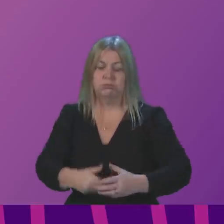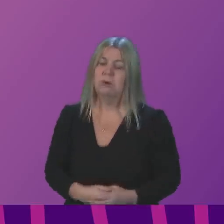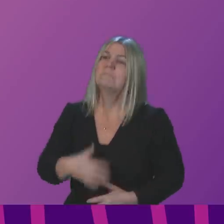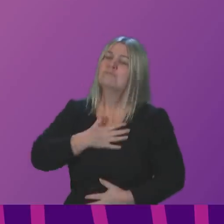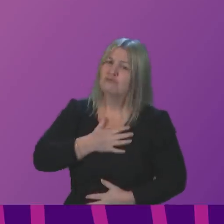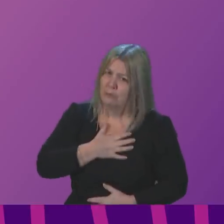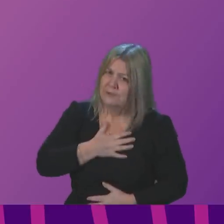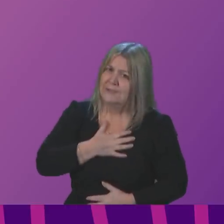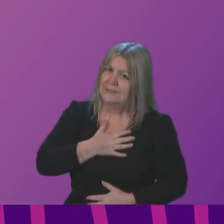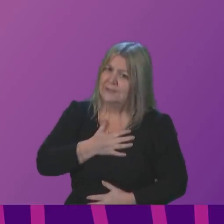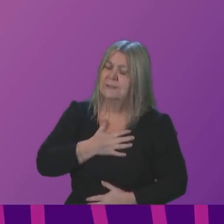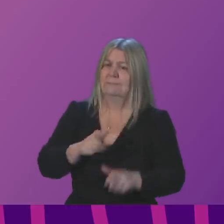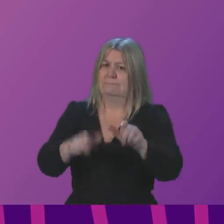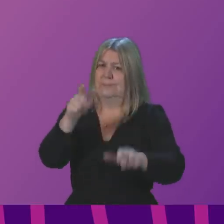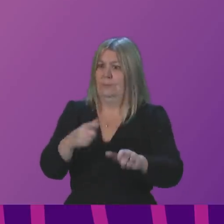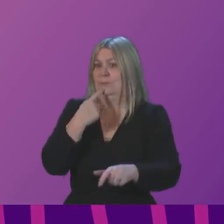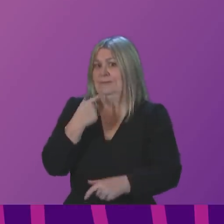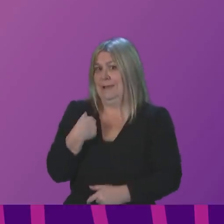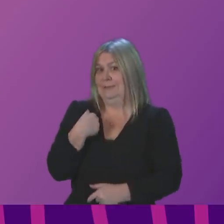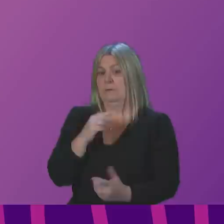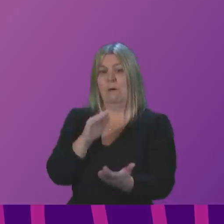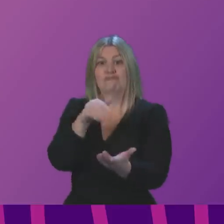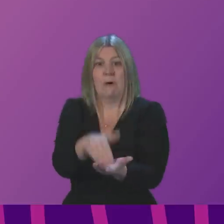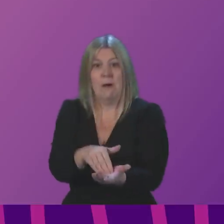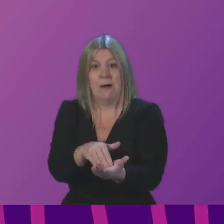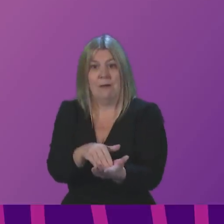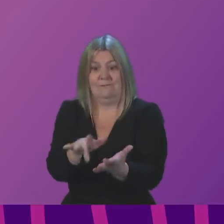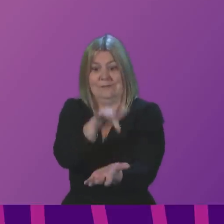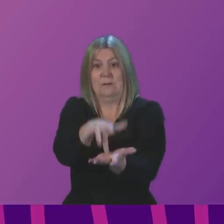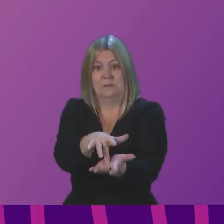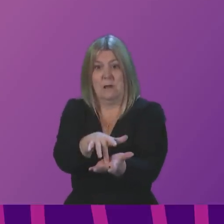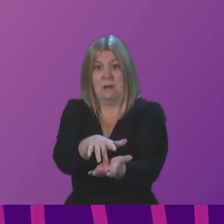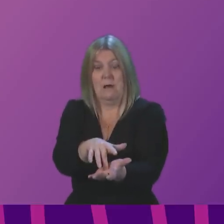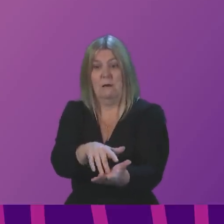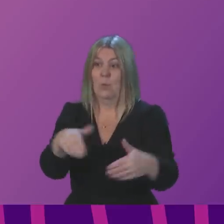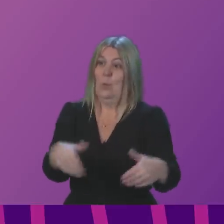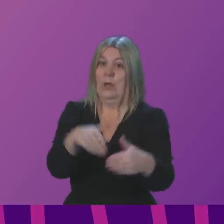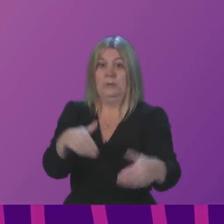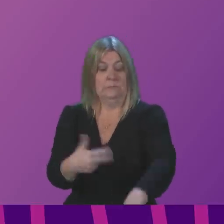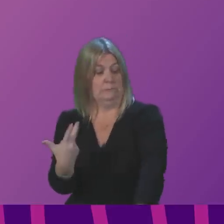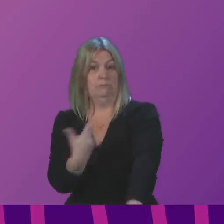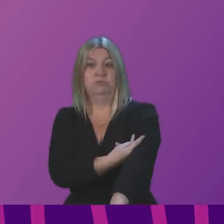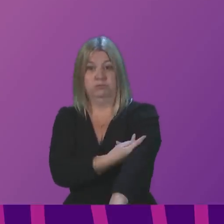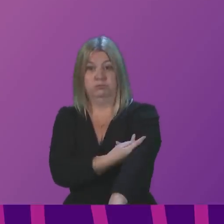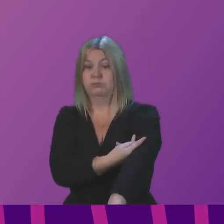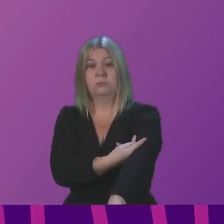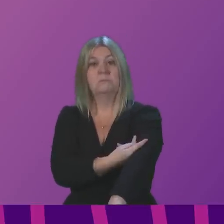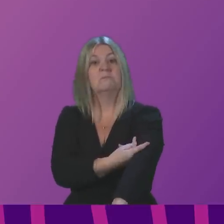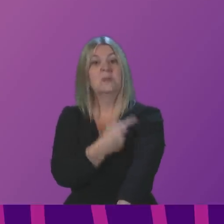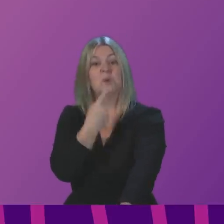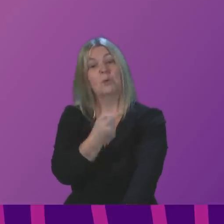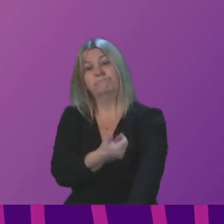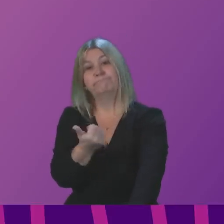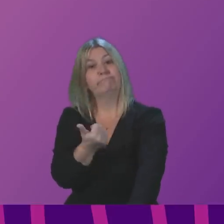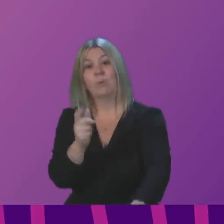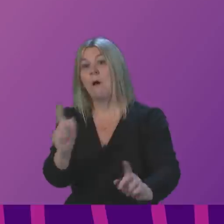anyone who was turned away from a vaccine clinic yesterday. When advice changes and the JCVI advice changed on Monday,